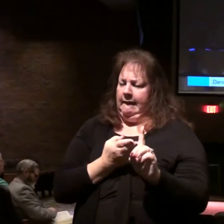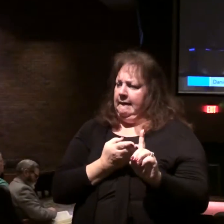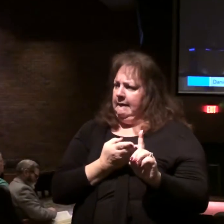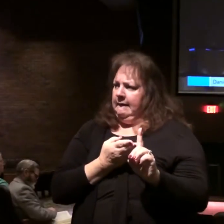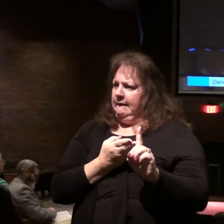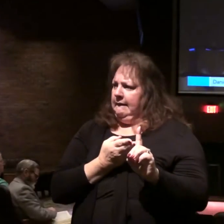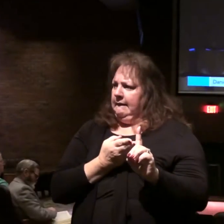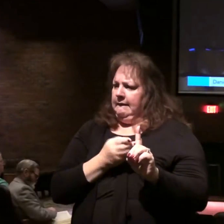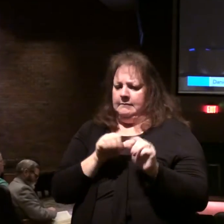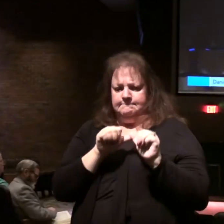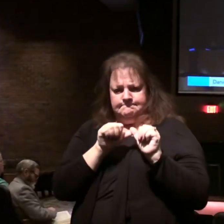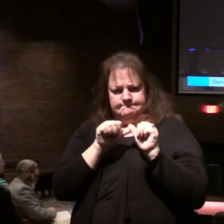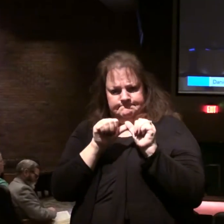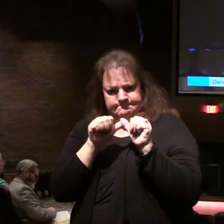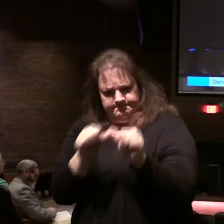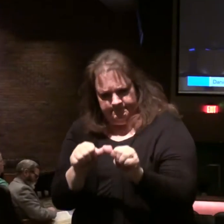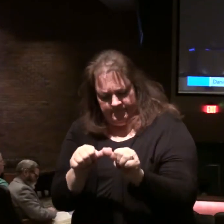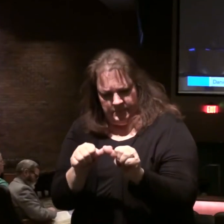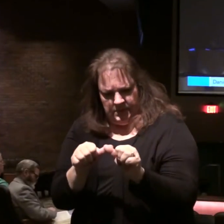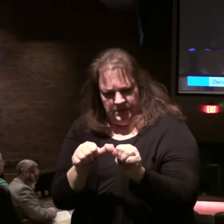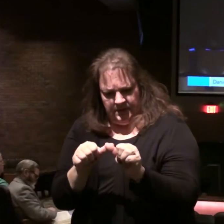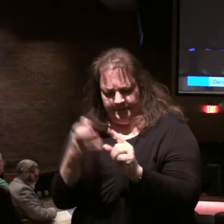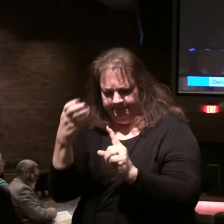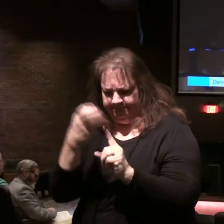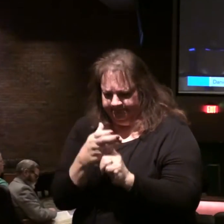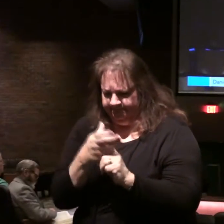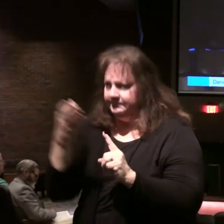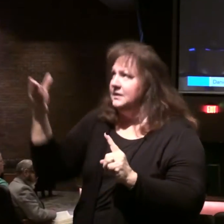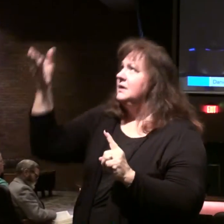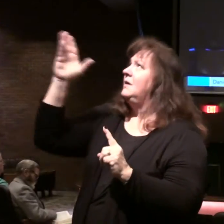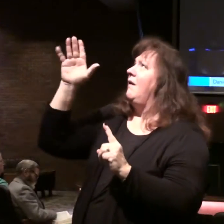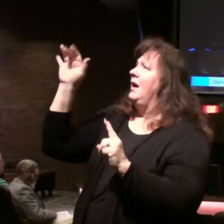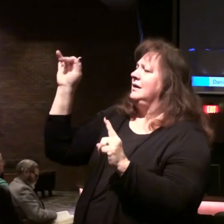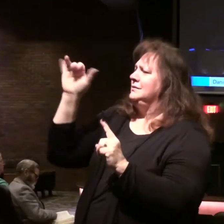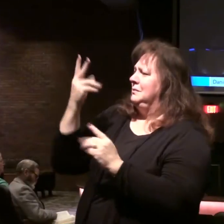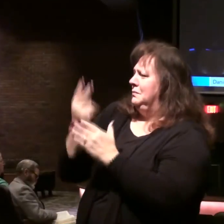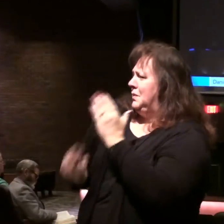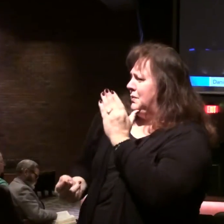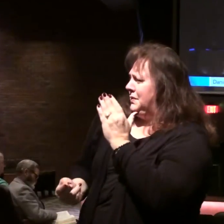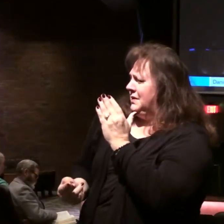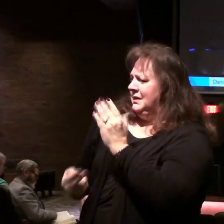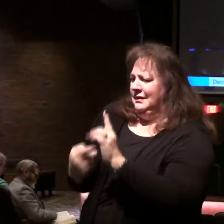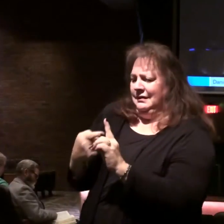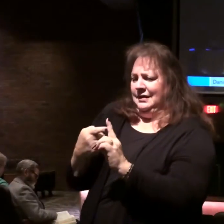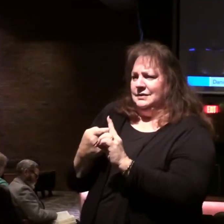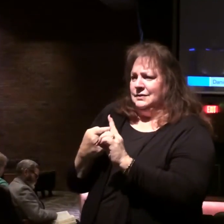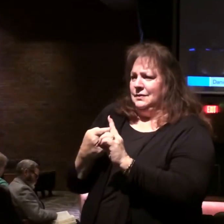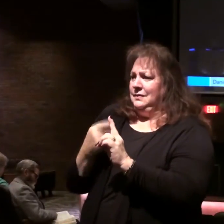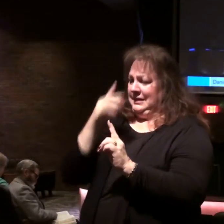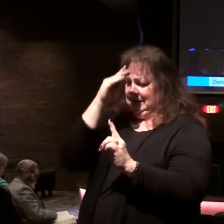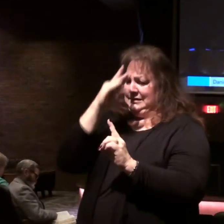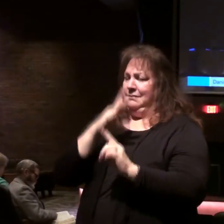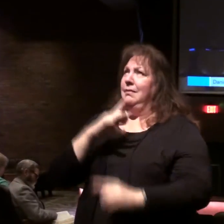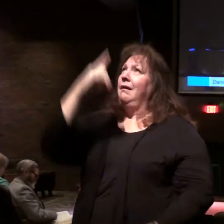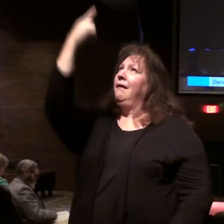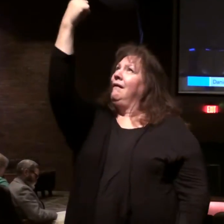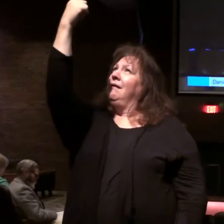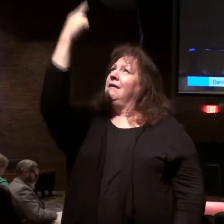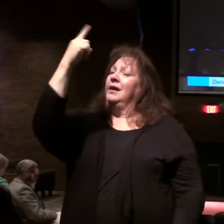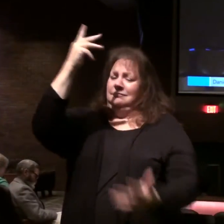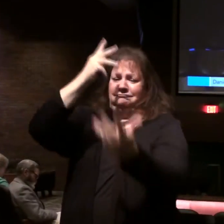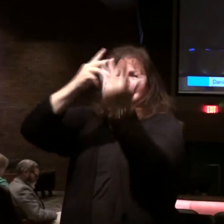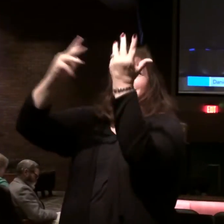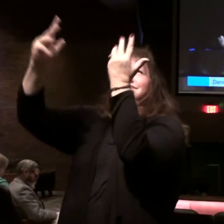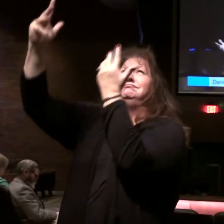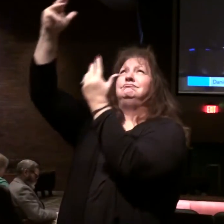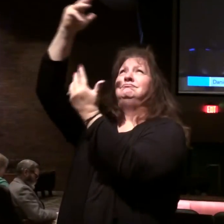Without ceasing in any way to be fully and completely God. He is the son of man coming with the clouds of